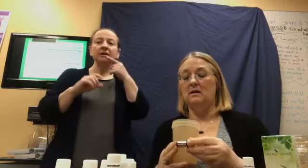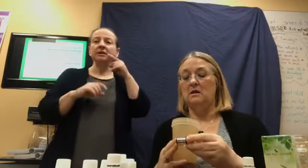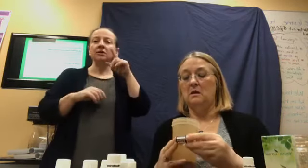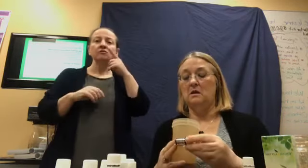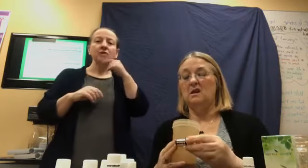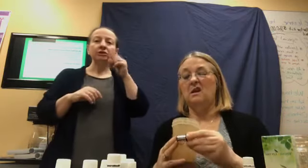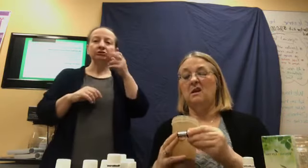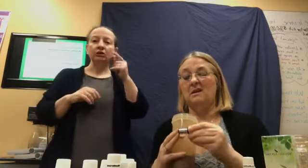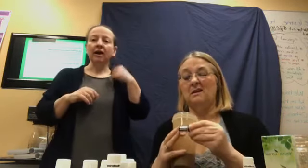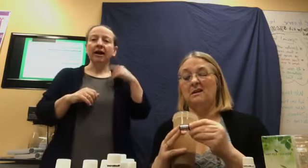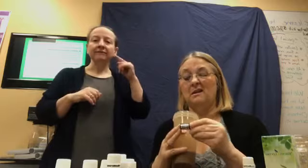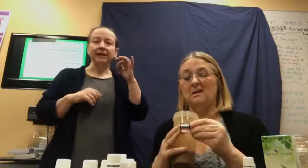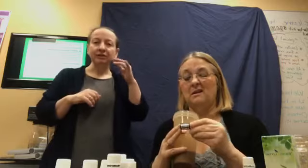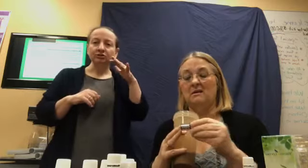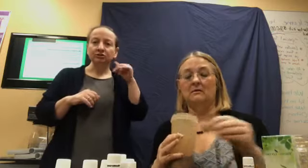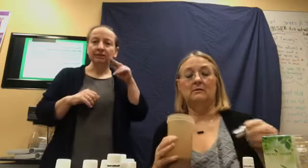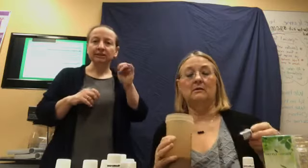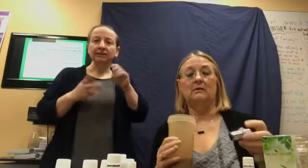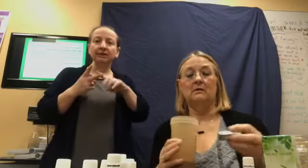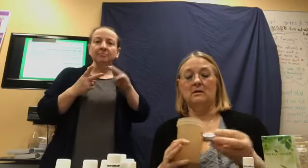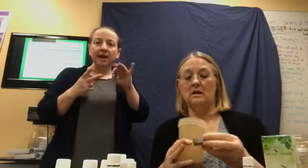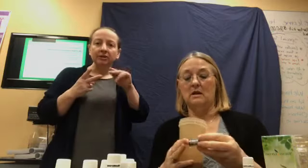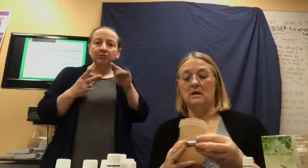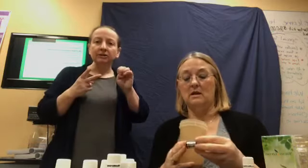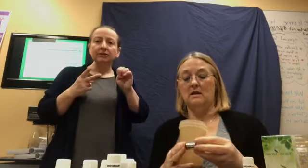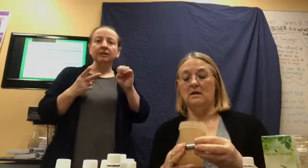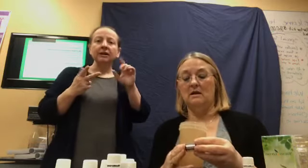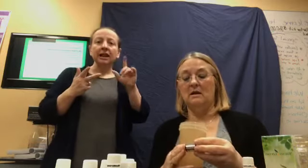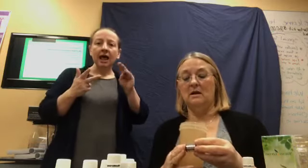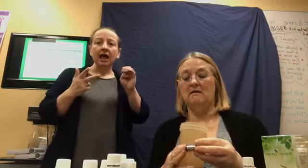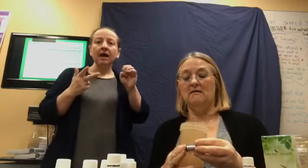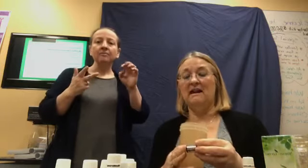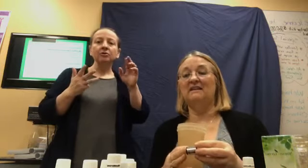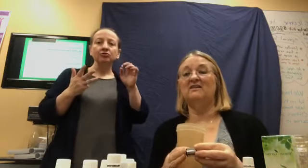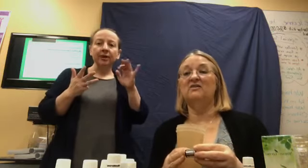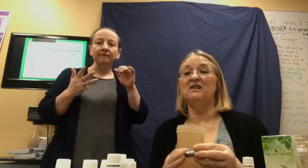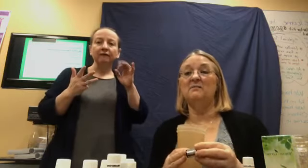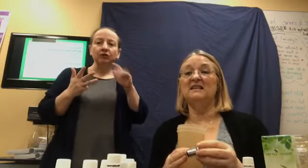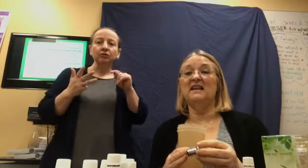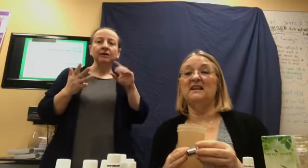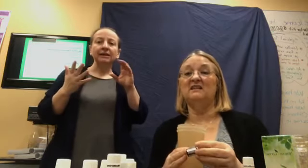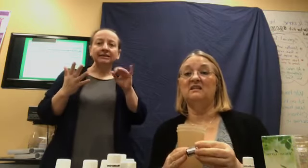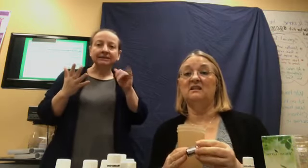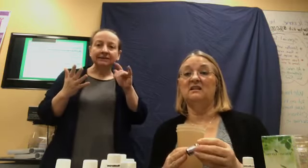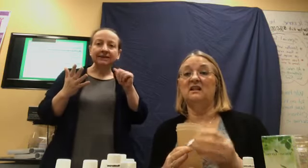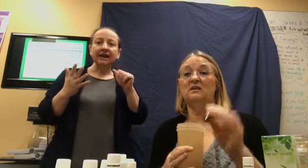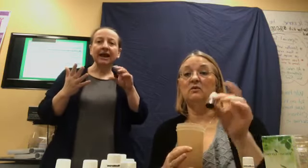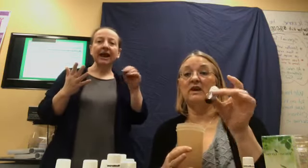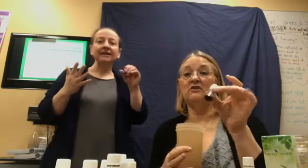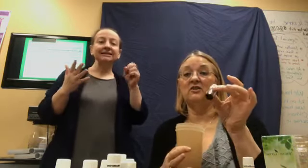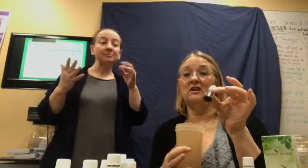grapefruit, cassia, and spearmint. All right. So, yummy taste in the Red Shot.